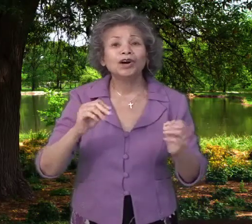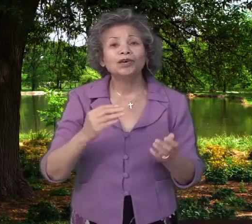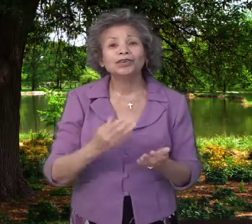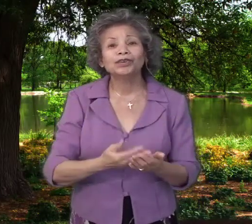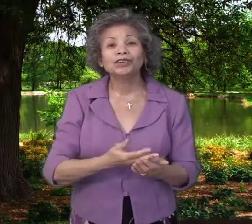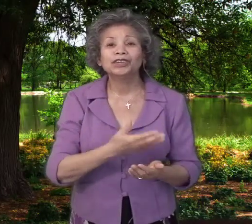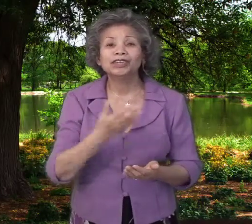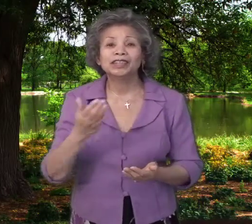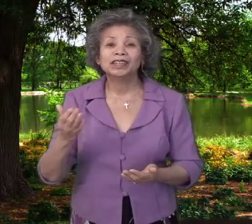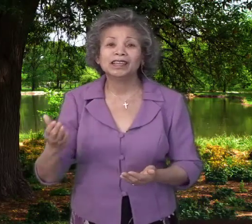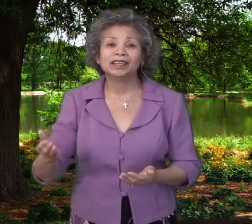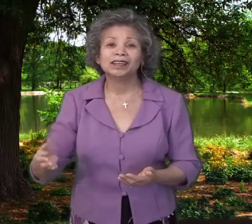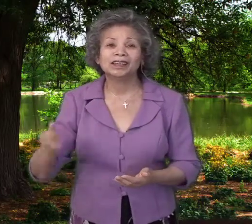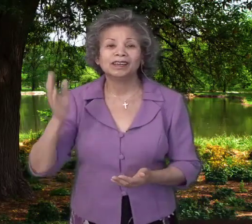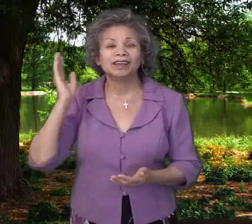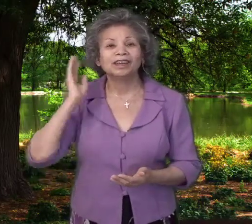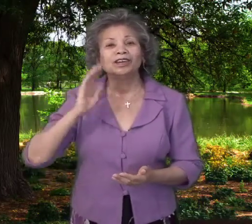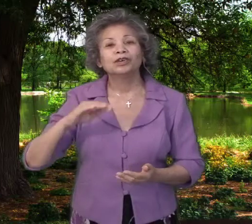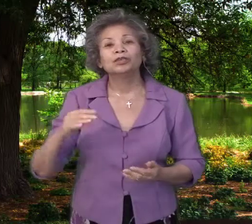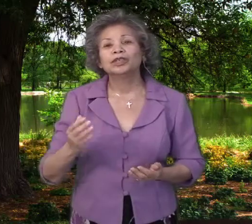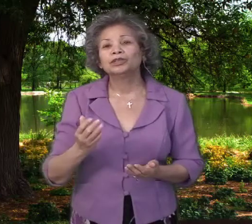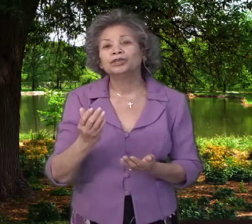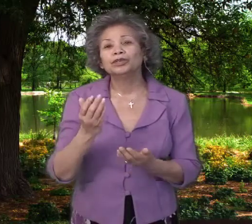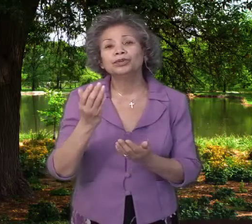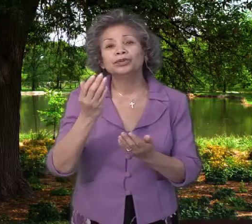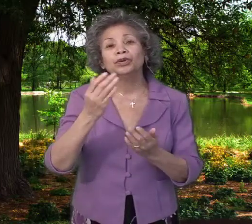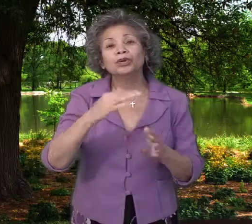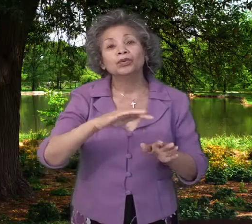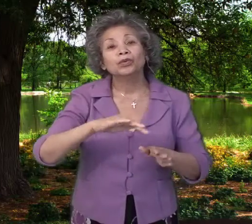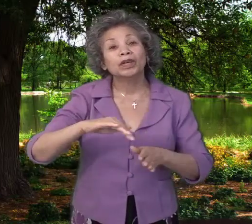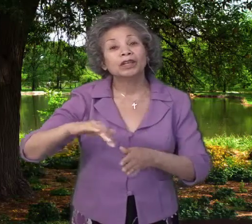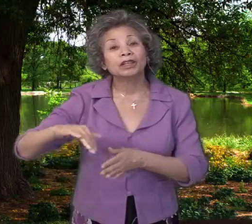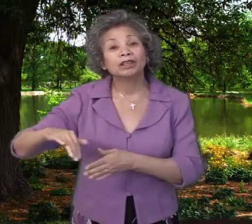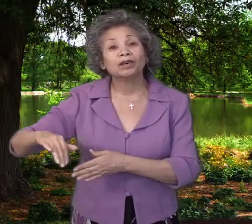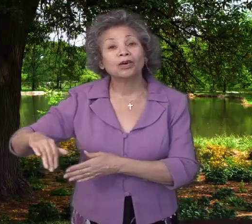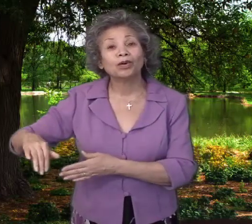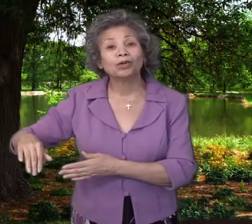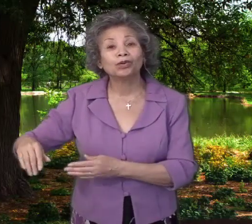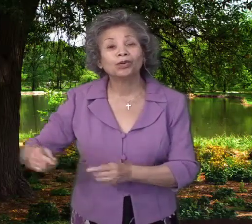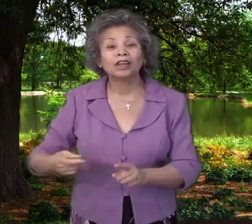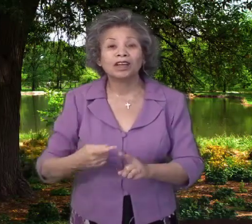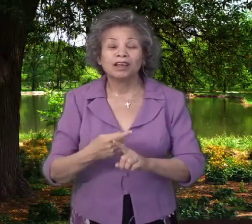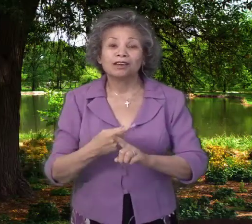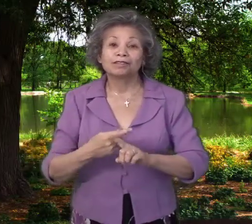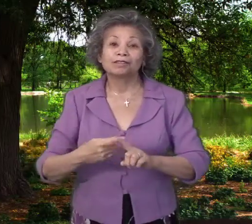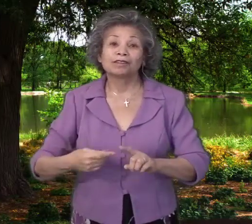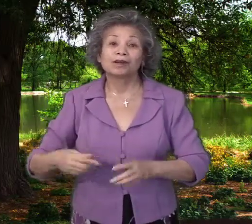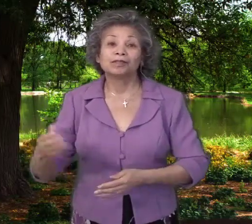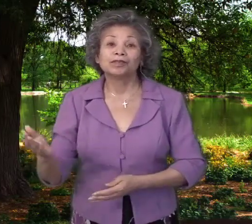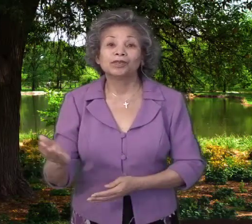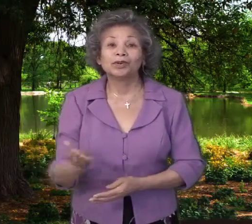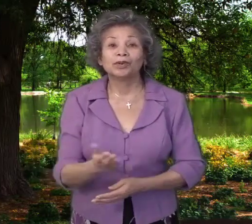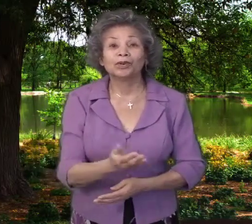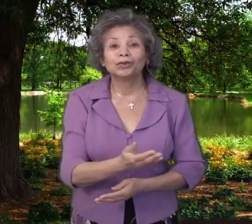good thing will you withhold from those